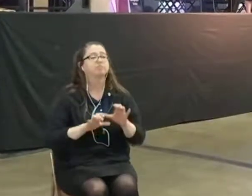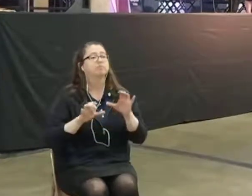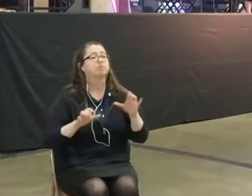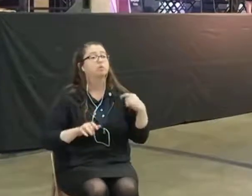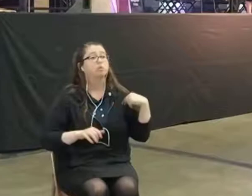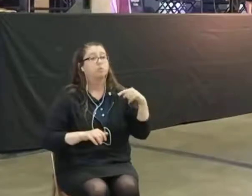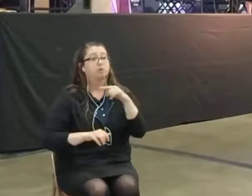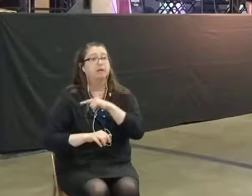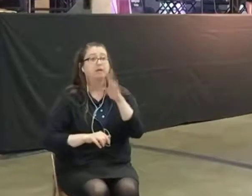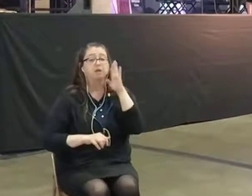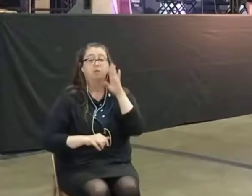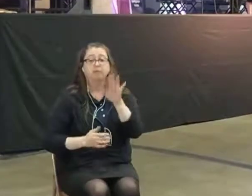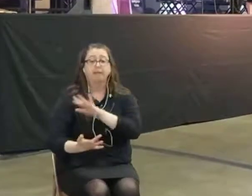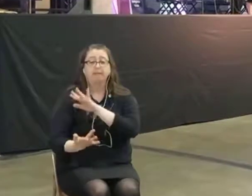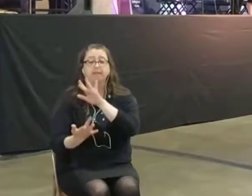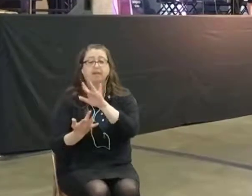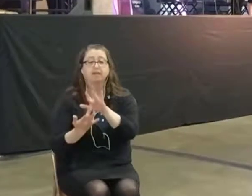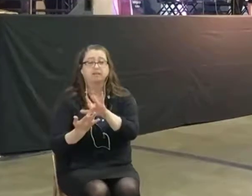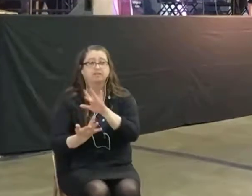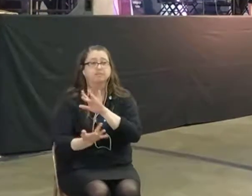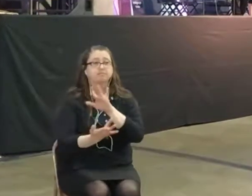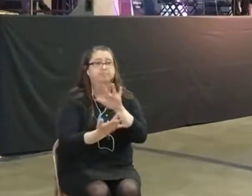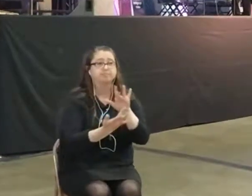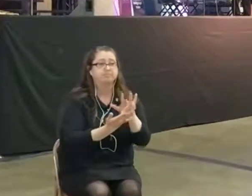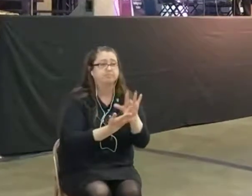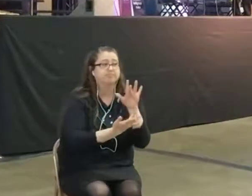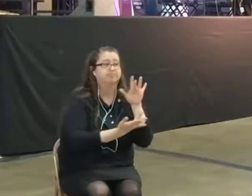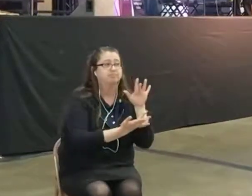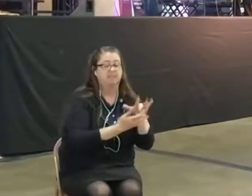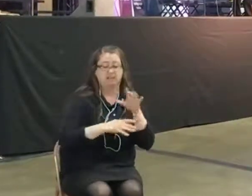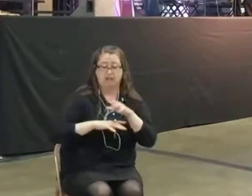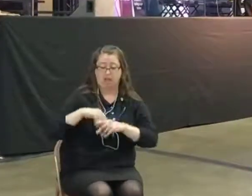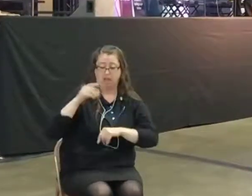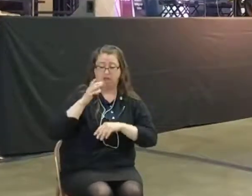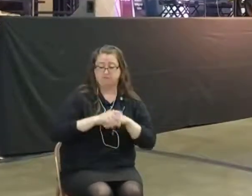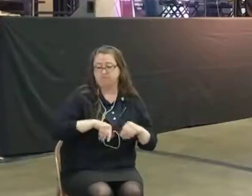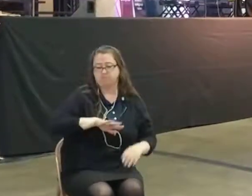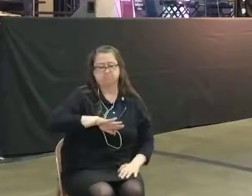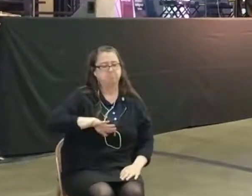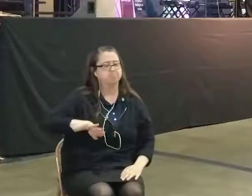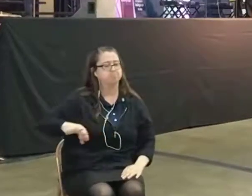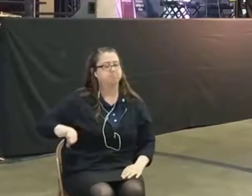reaching, out from our comfort.